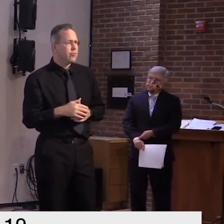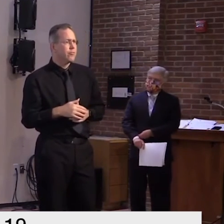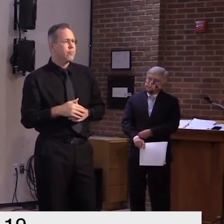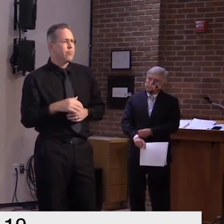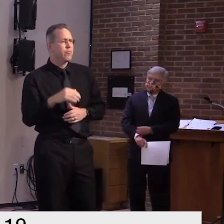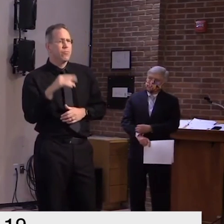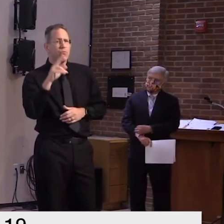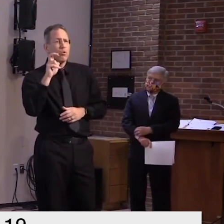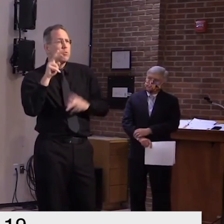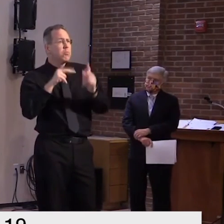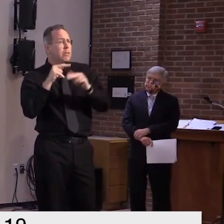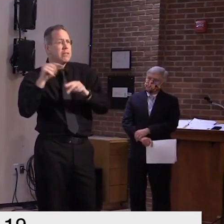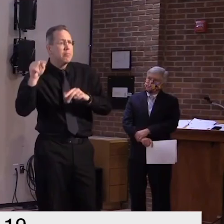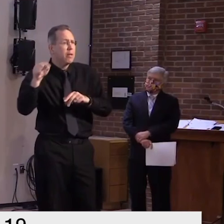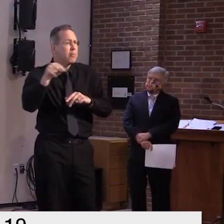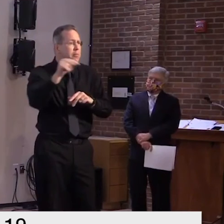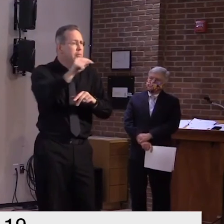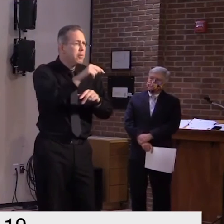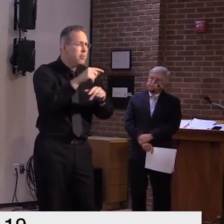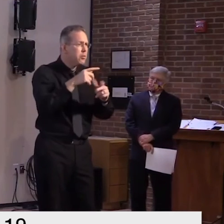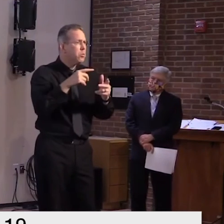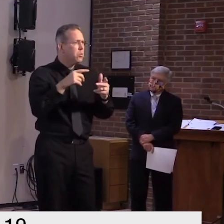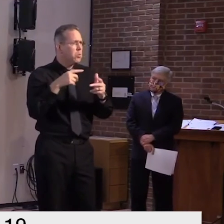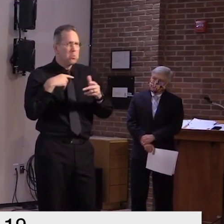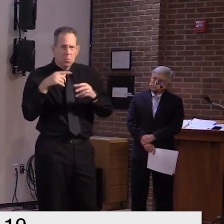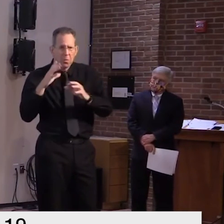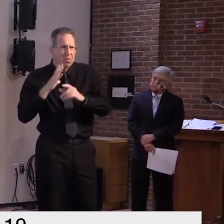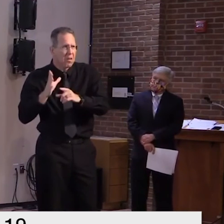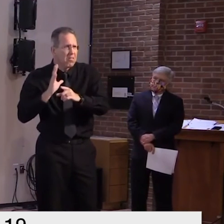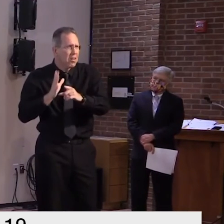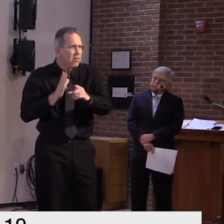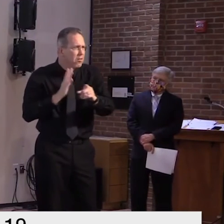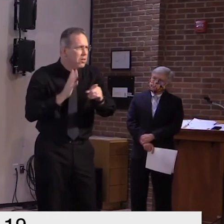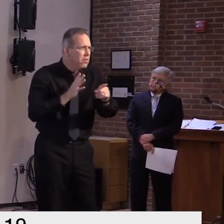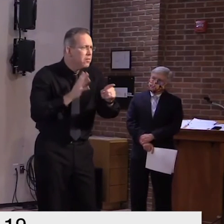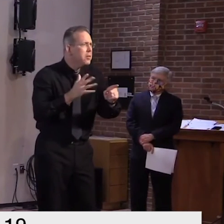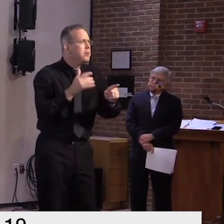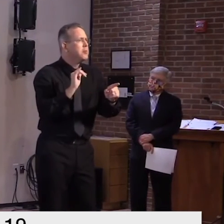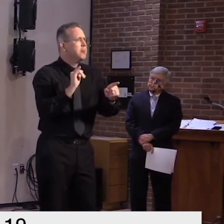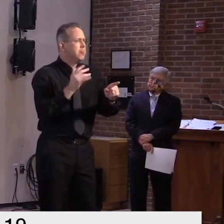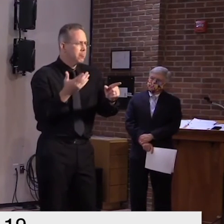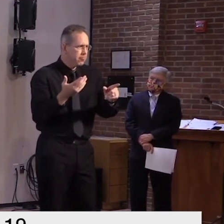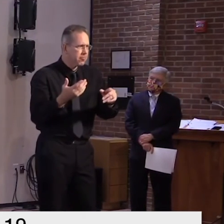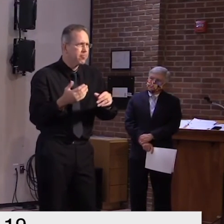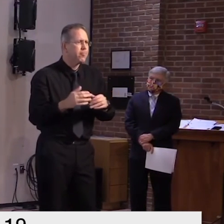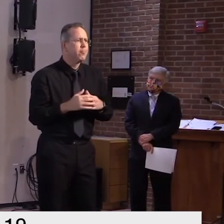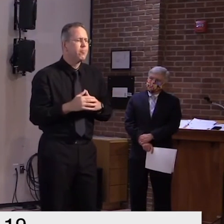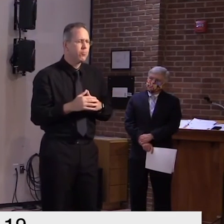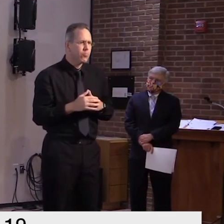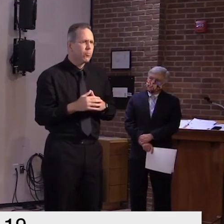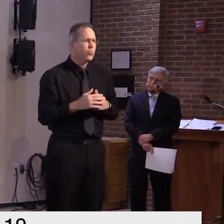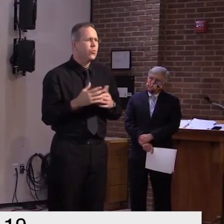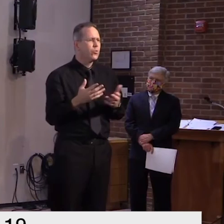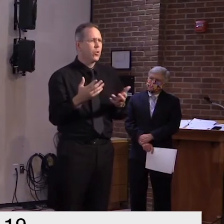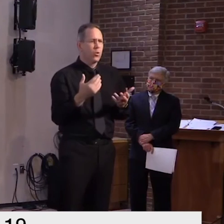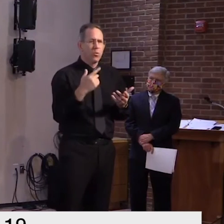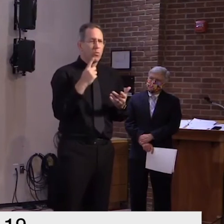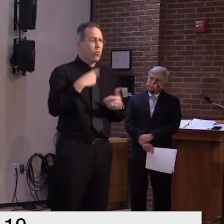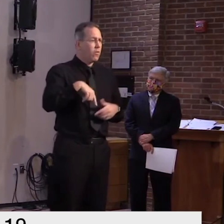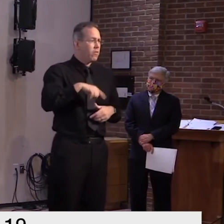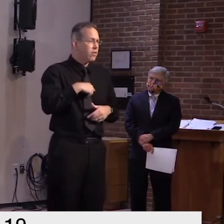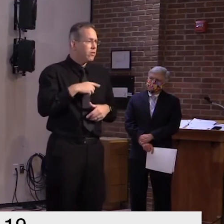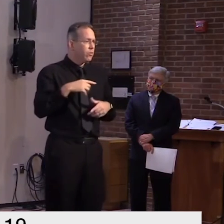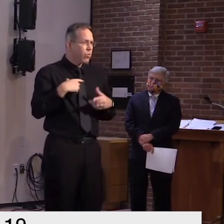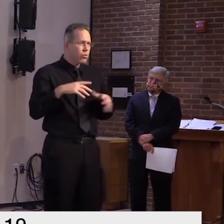well so some of the lessons learned and one of the most aggressive policies we've implemented has to do with new